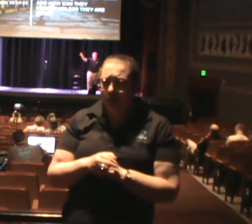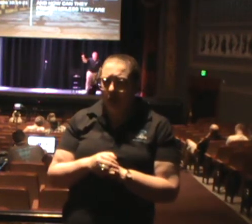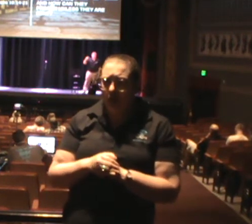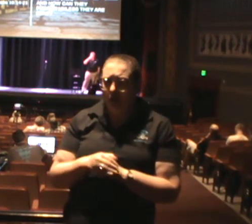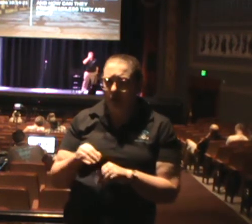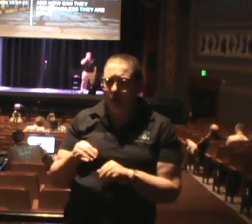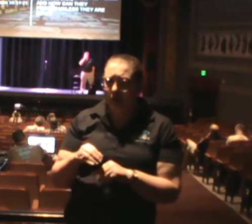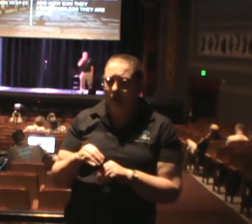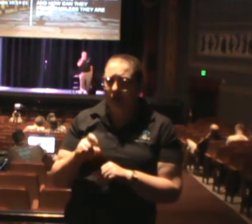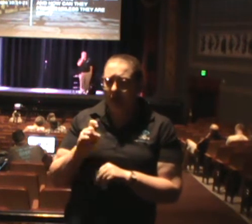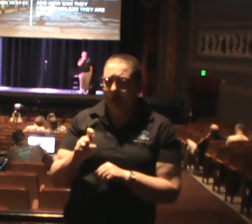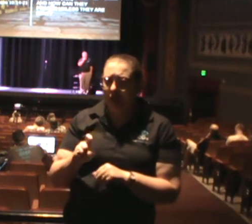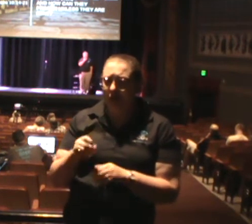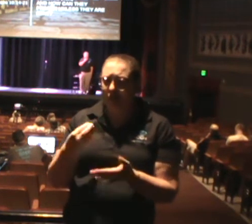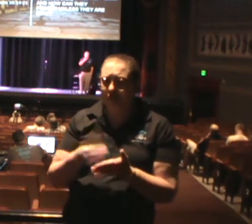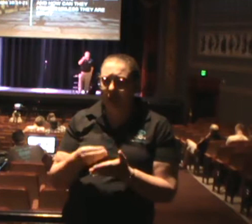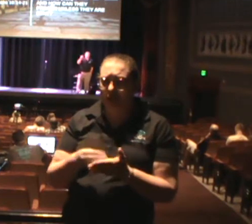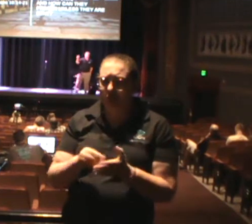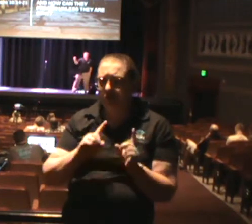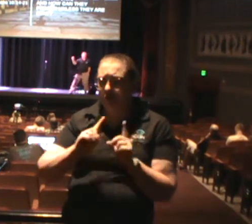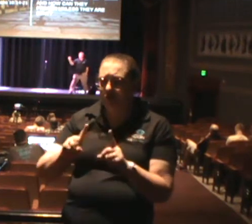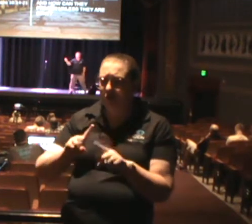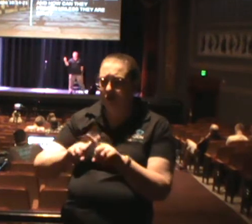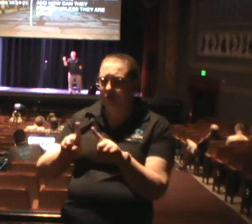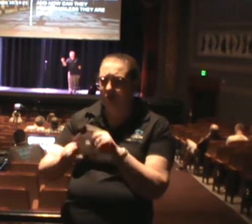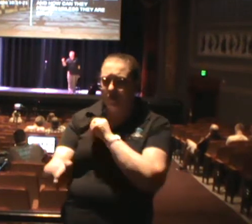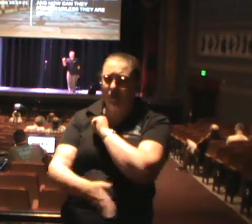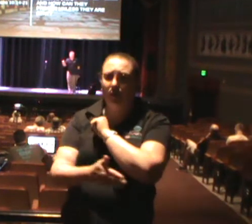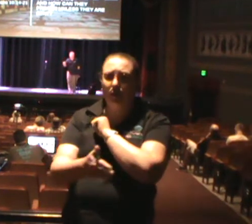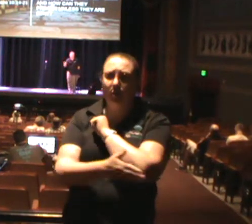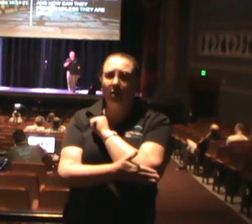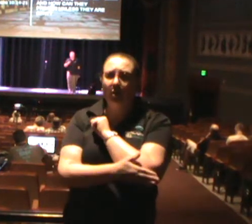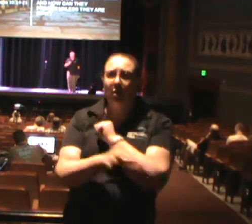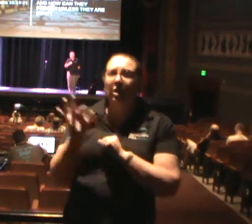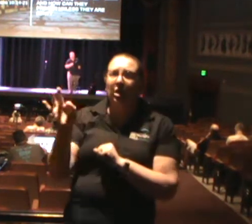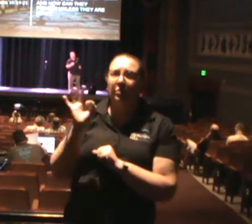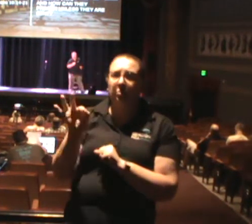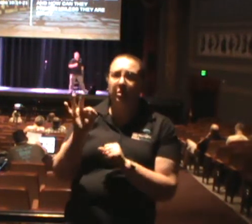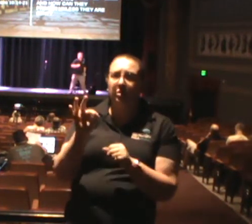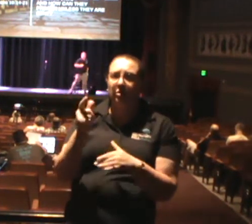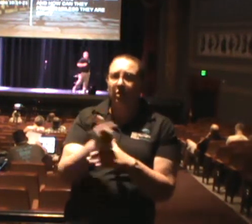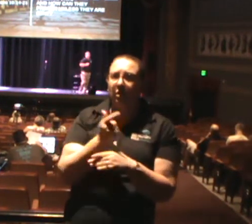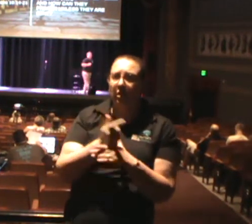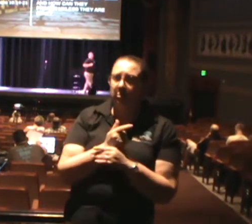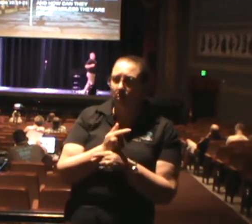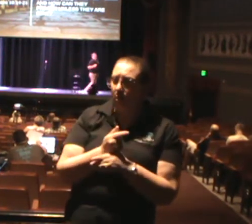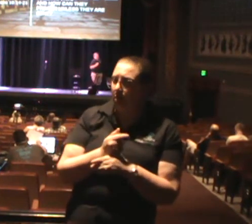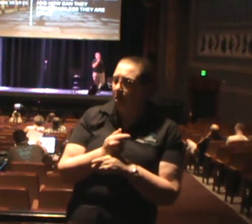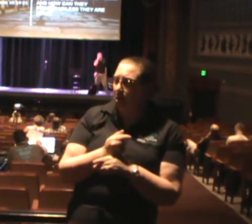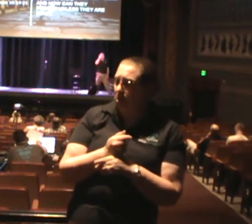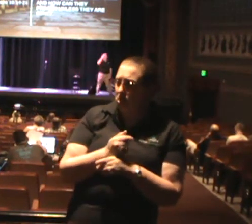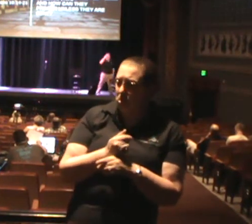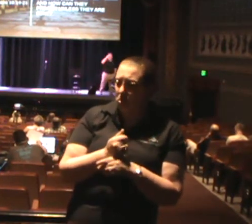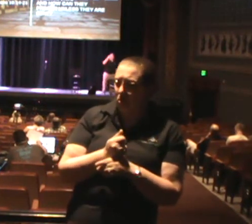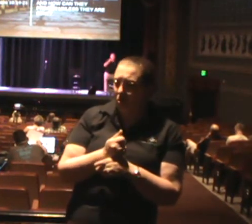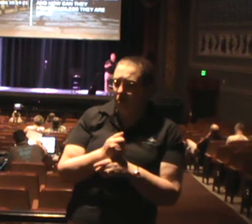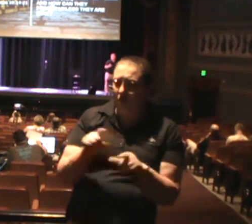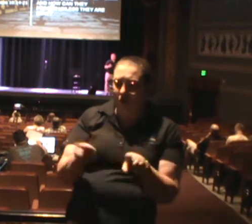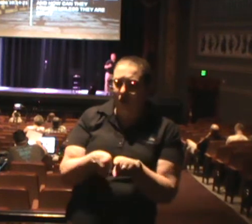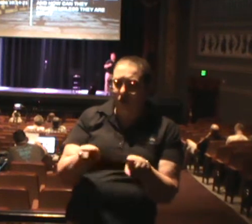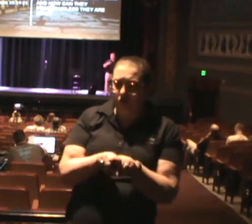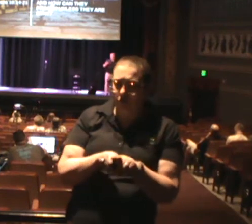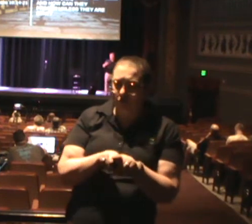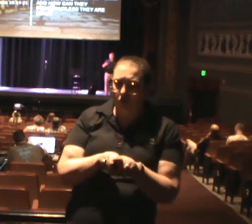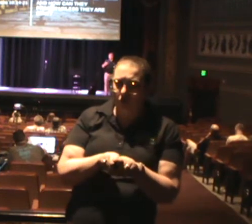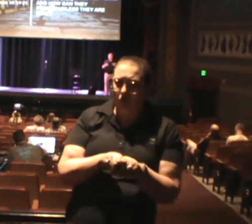he's ever heard. He was preaching the gospel to take other people with him who were hearing this message. And I think that's just such a foreign